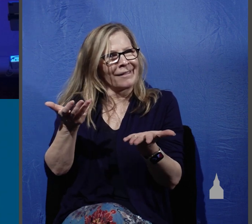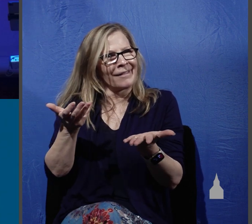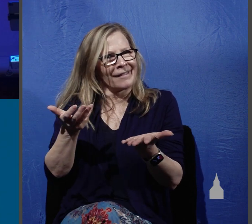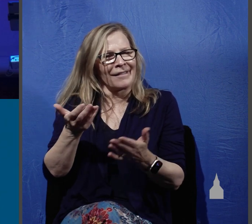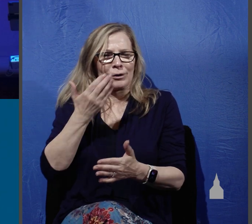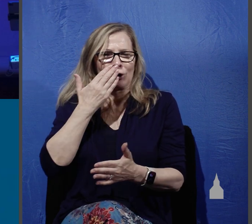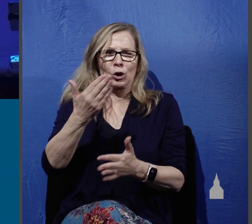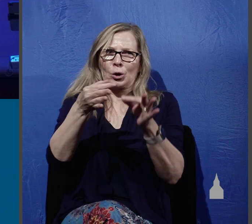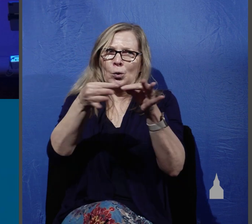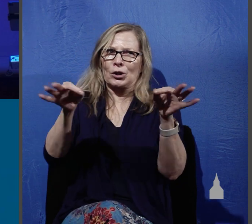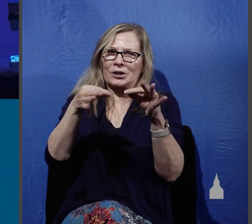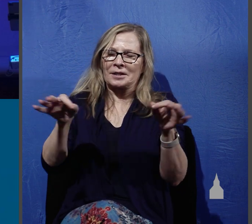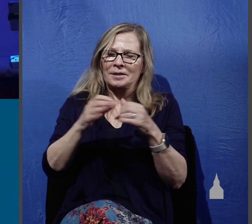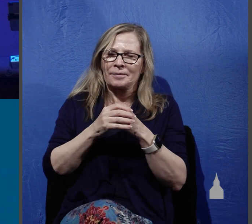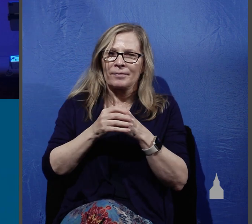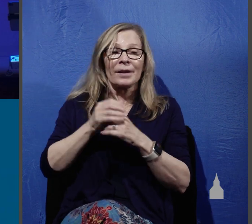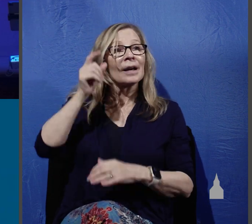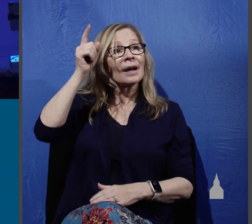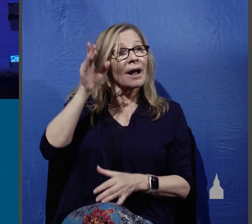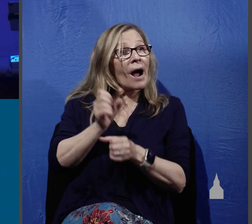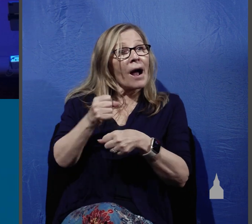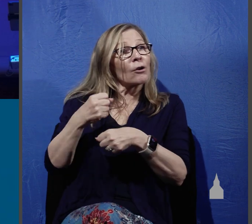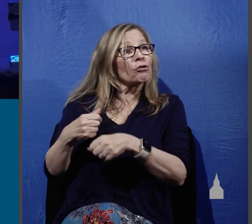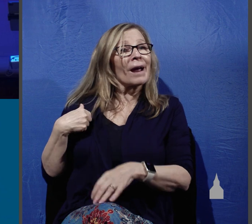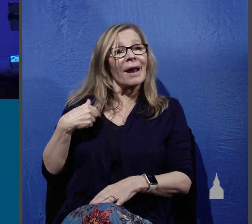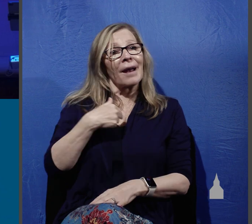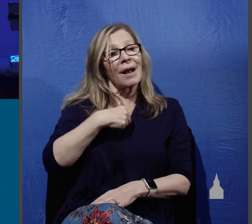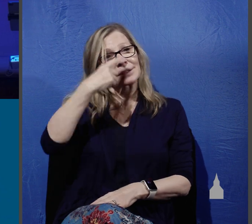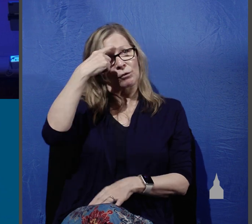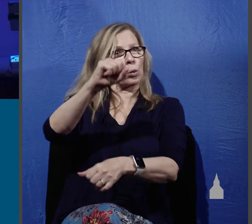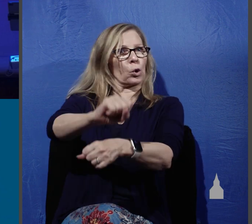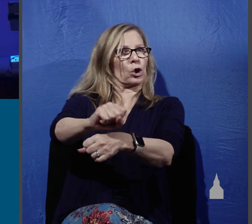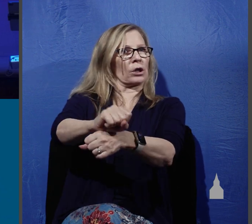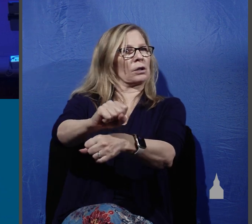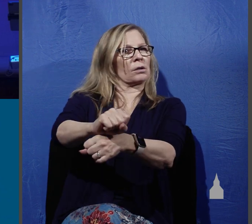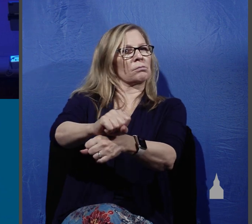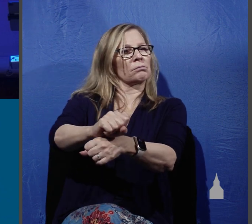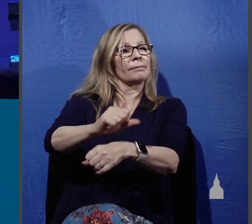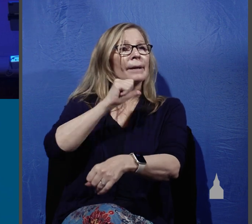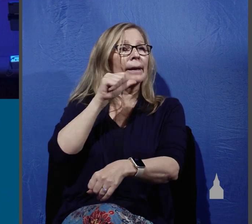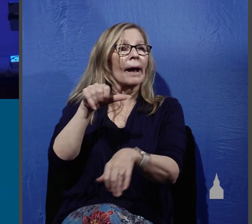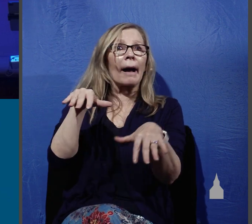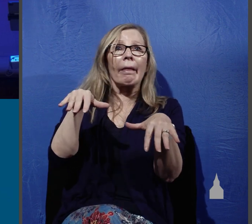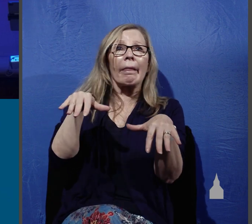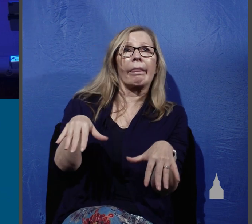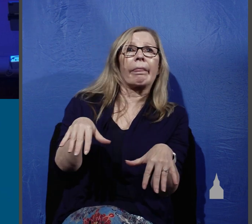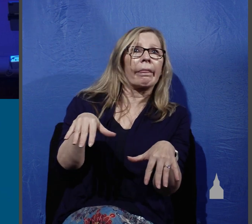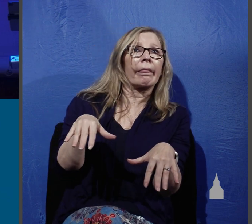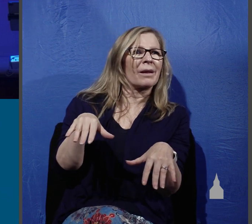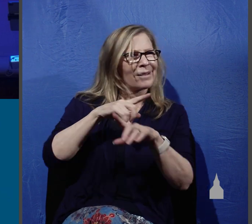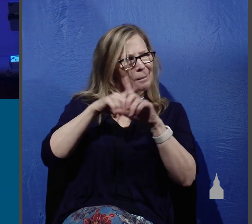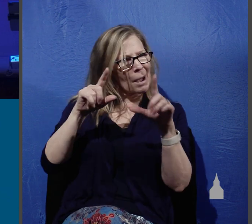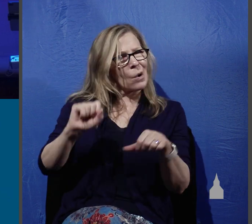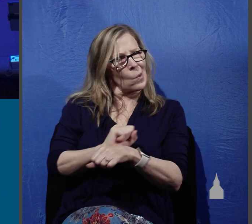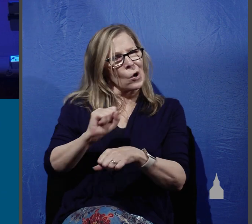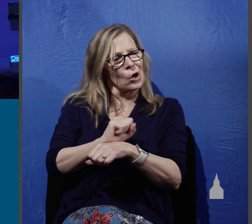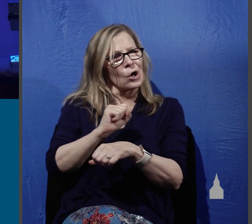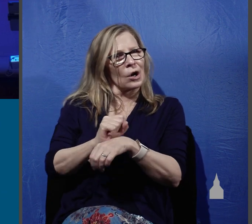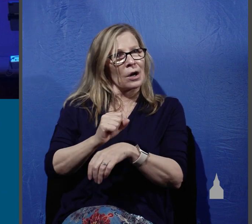He created us not to be inactive, but he created us to work. And for a Christian, for those of us who know Christ,